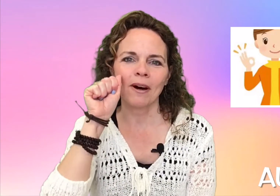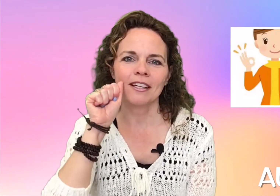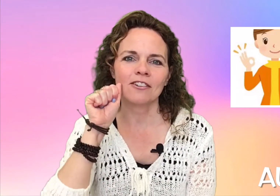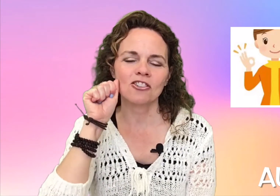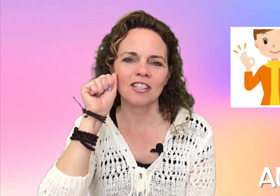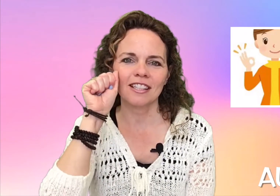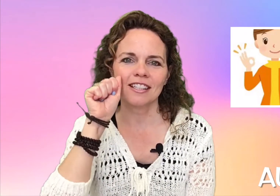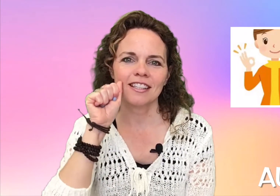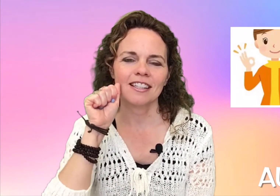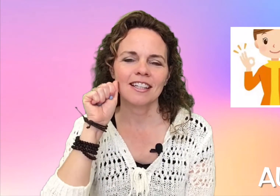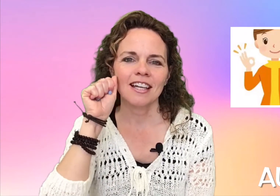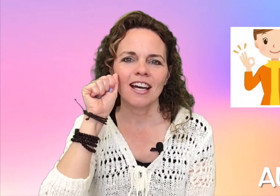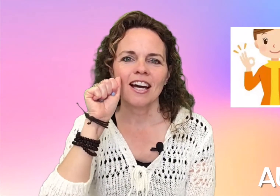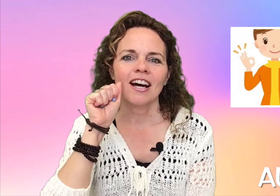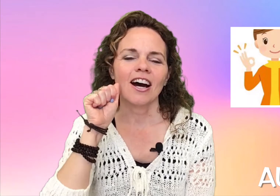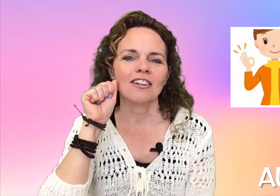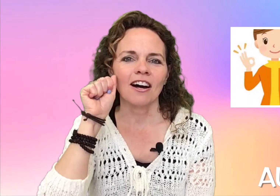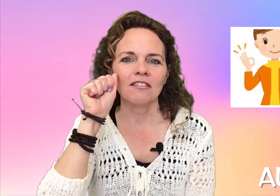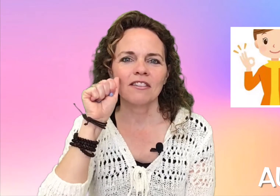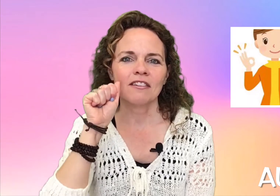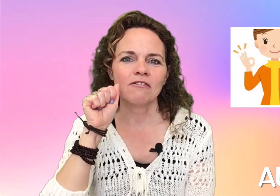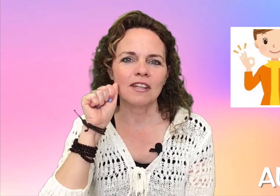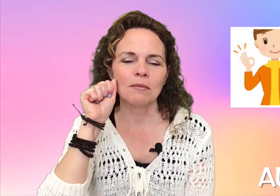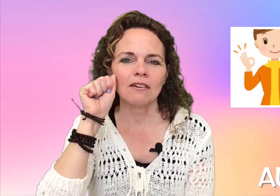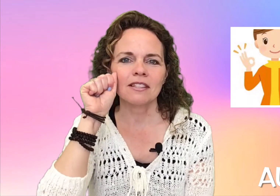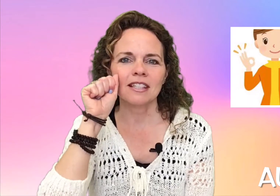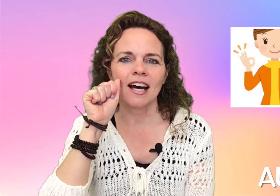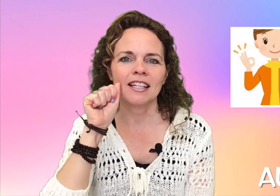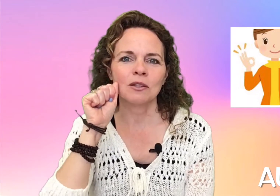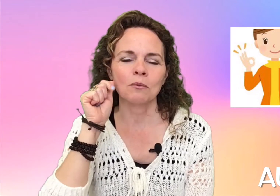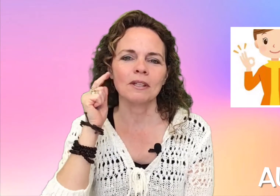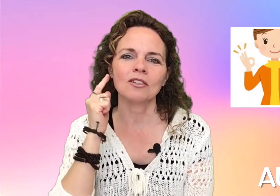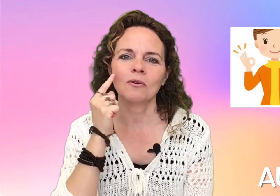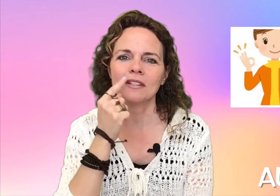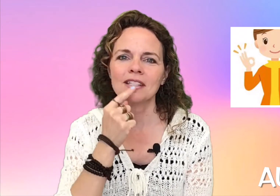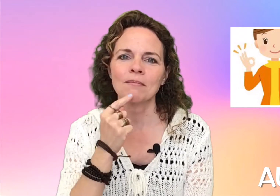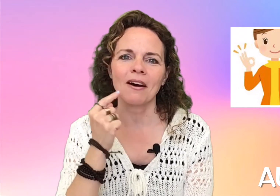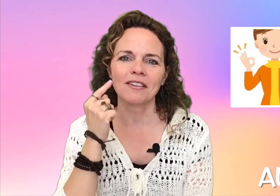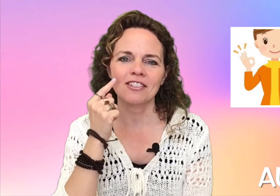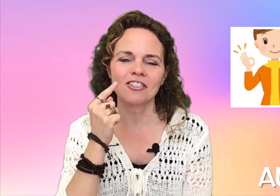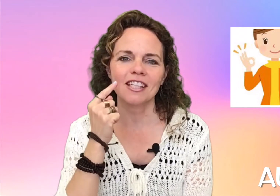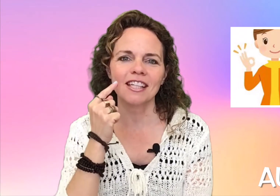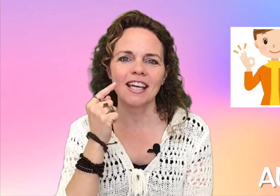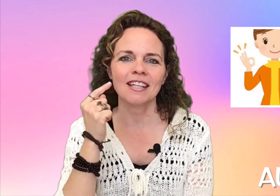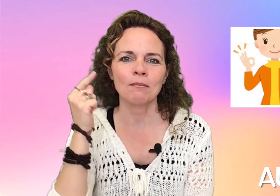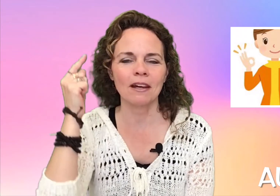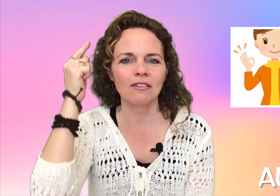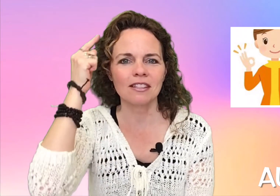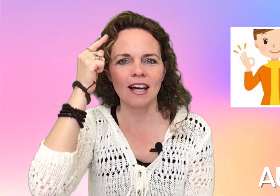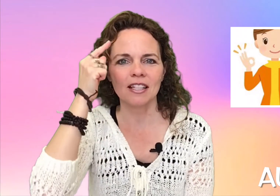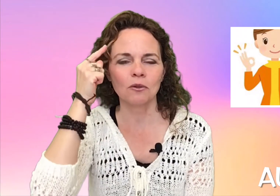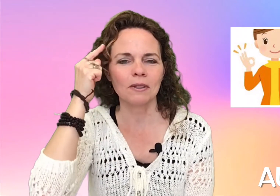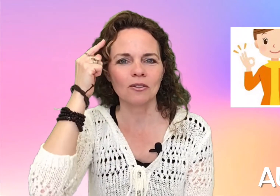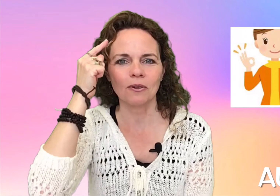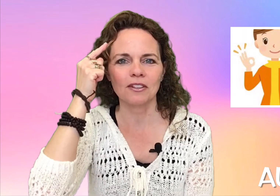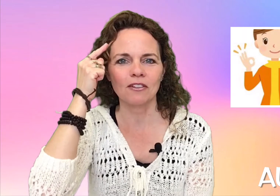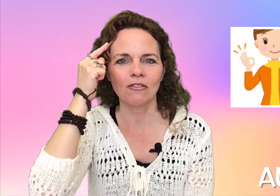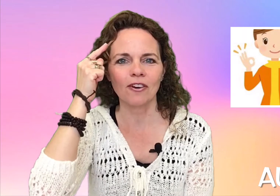your cheek. A lot of the female signs will be towards the mouth and cheek and the male signs will be towards the forehead.